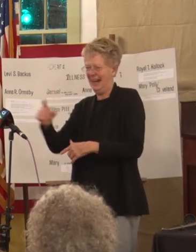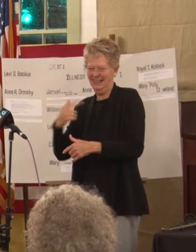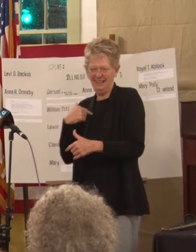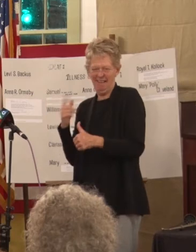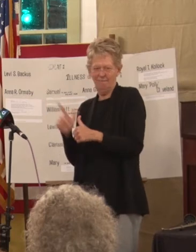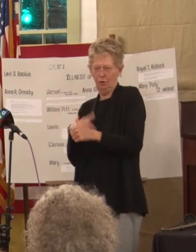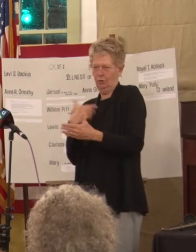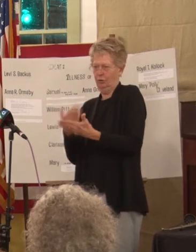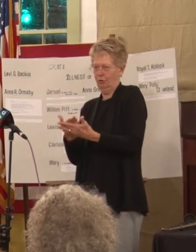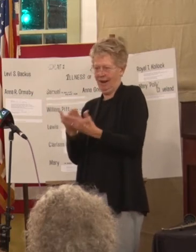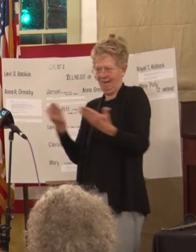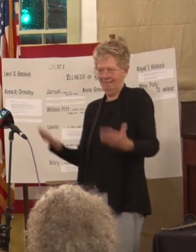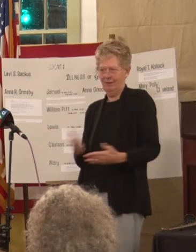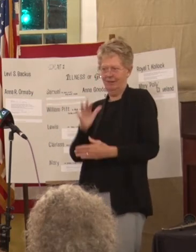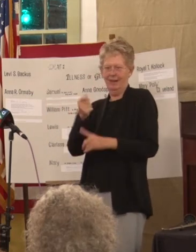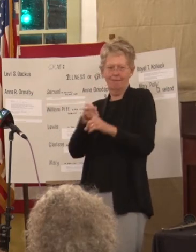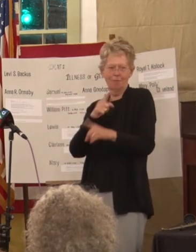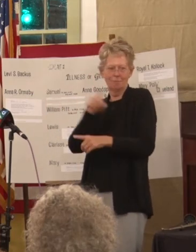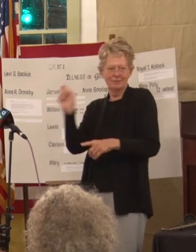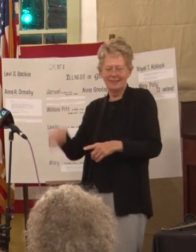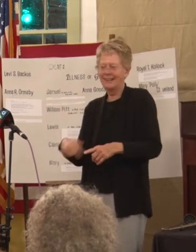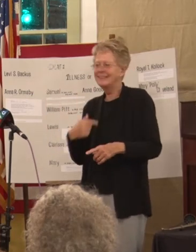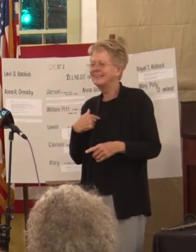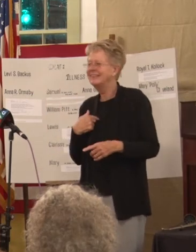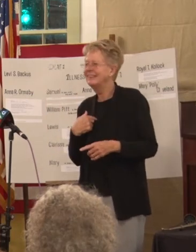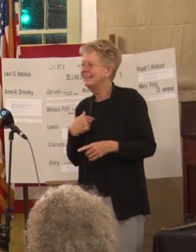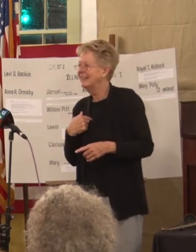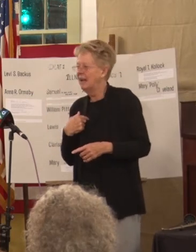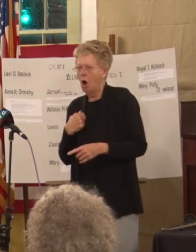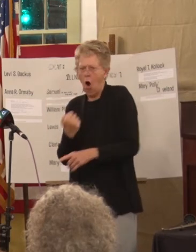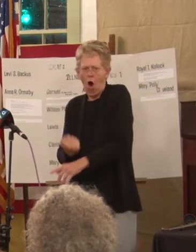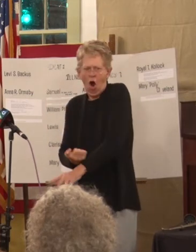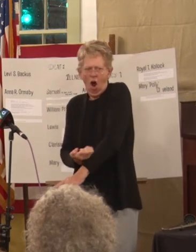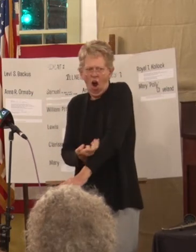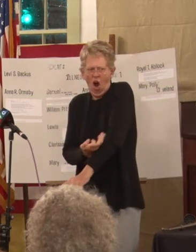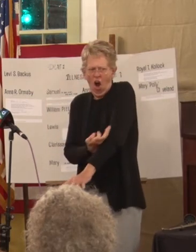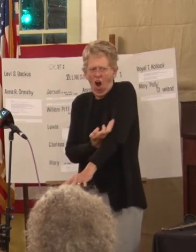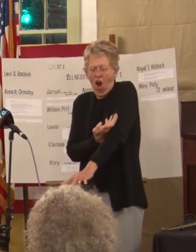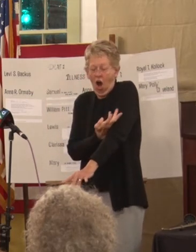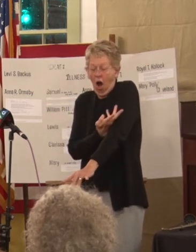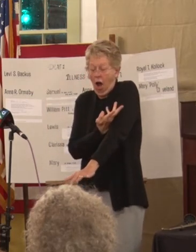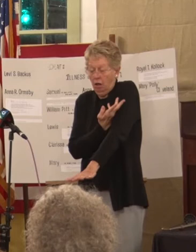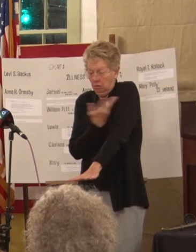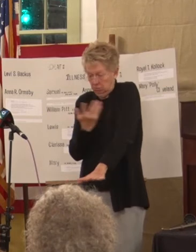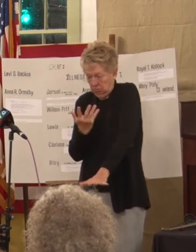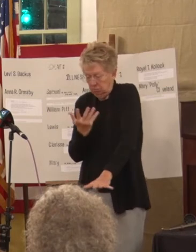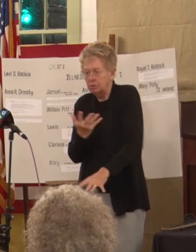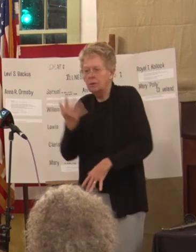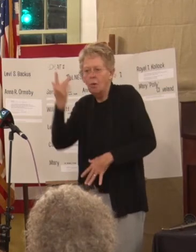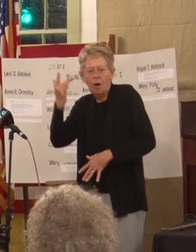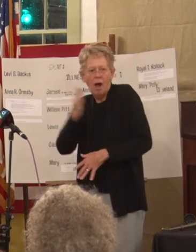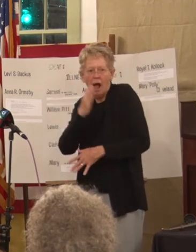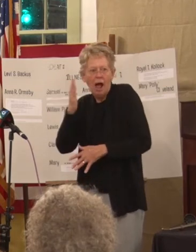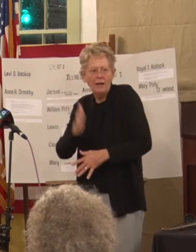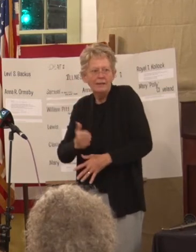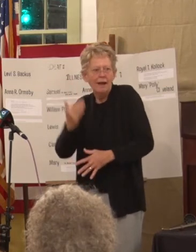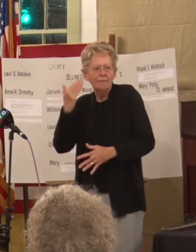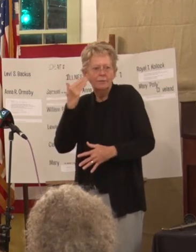Texas and I had goosebumps upon goosebumps upon goosebumps because I never knew what a foot